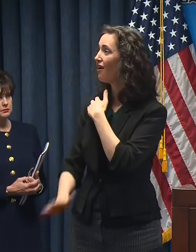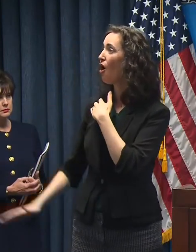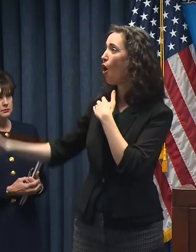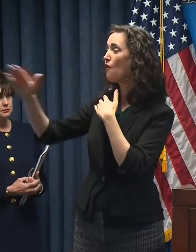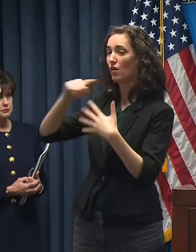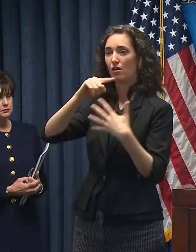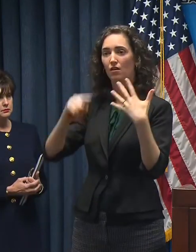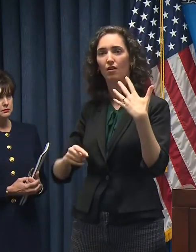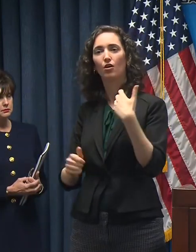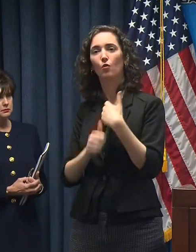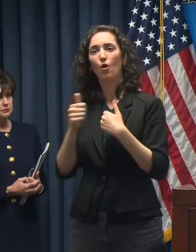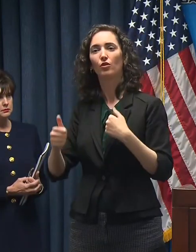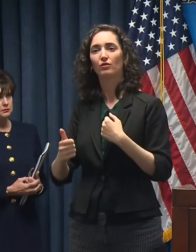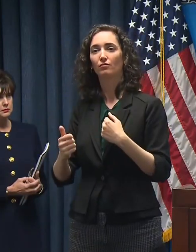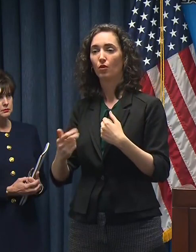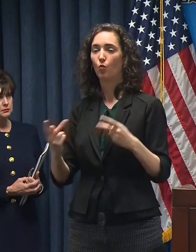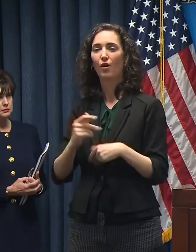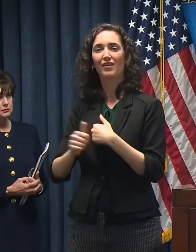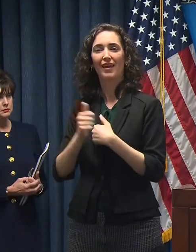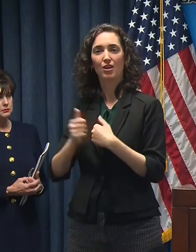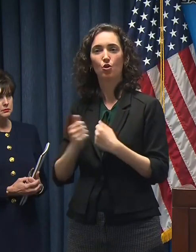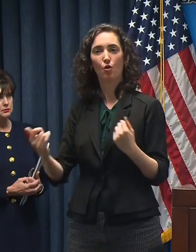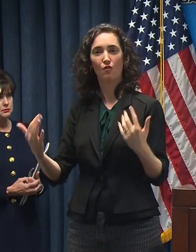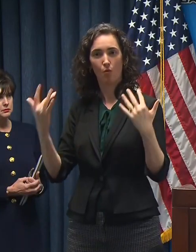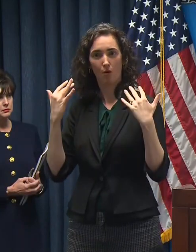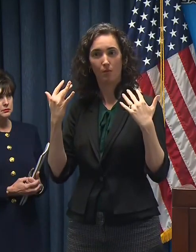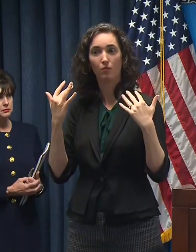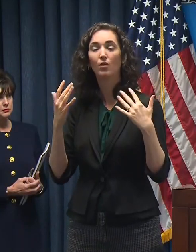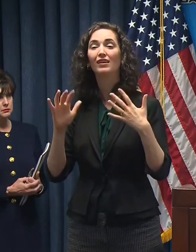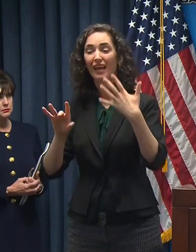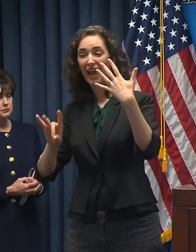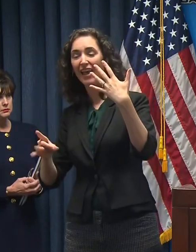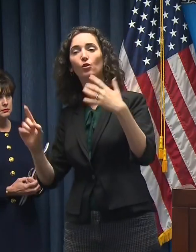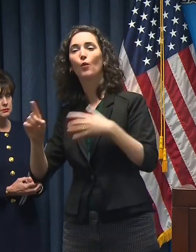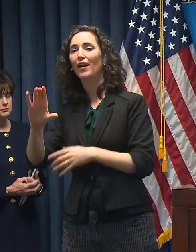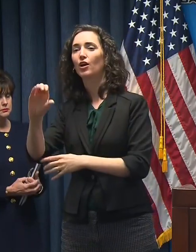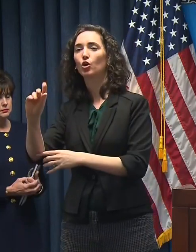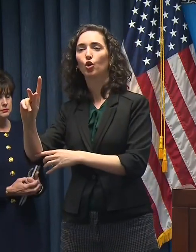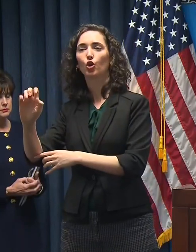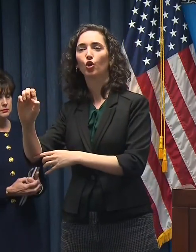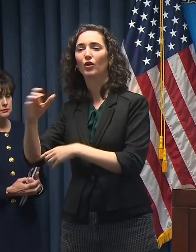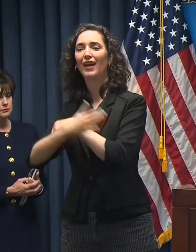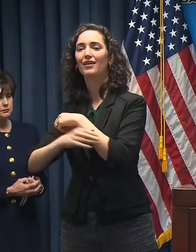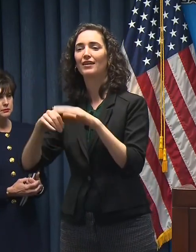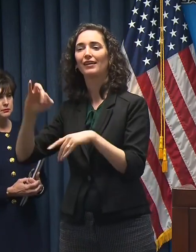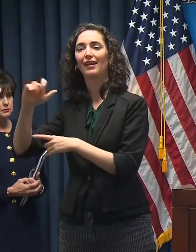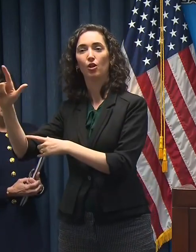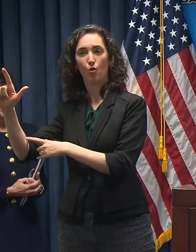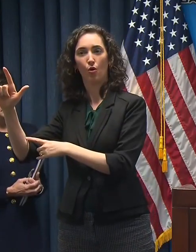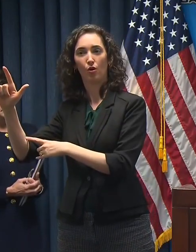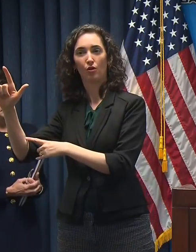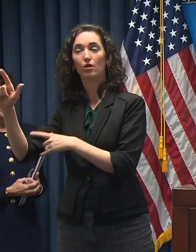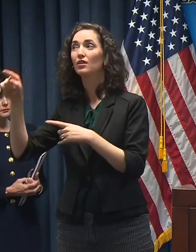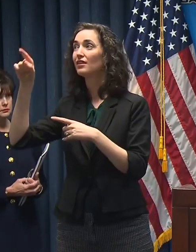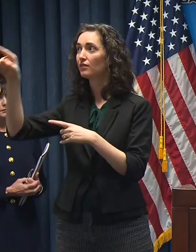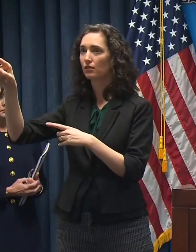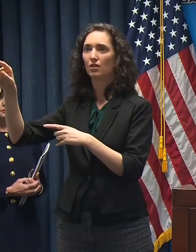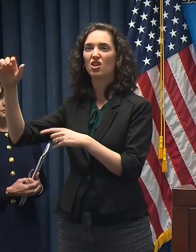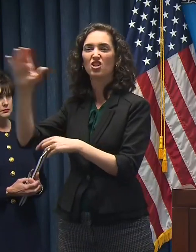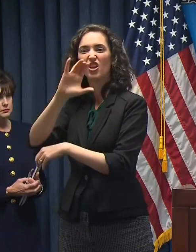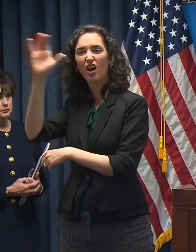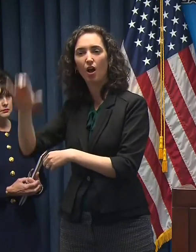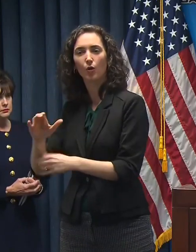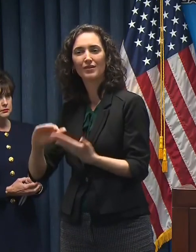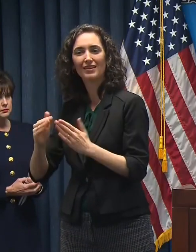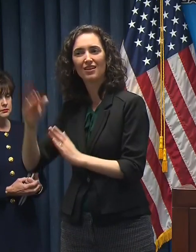illustrate that by telling you that currently number eight is Cook County, Illinois, which is where Chicago is. So this is a very, very